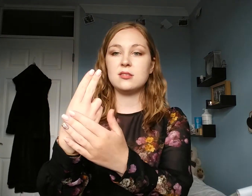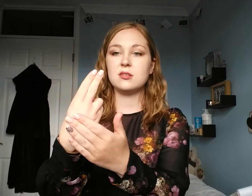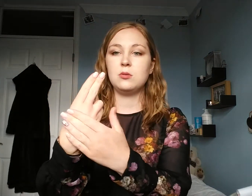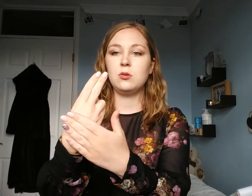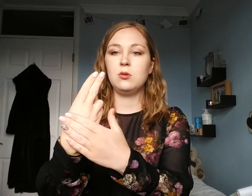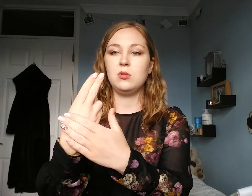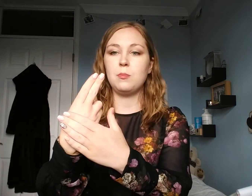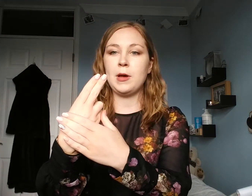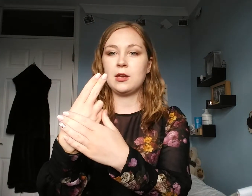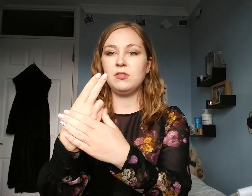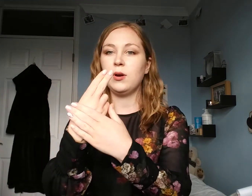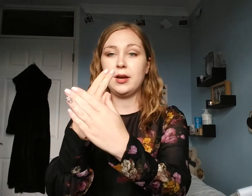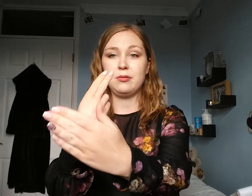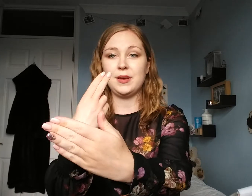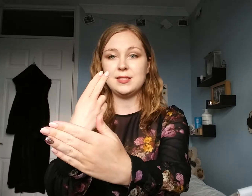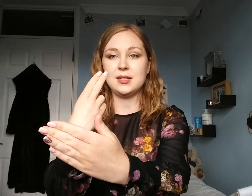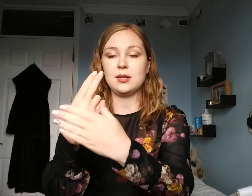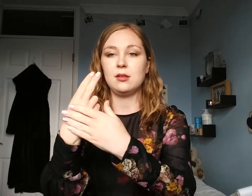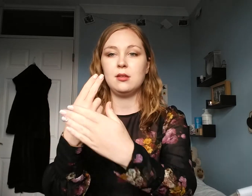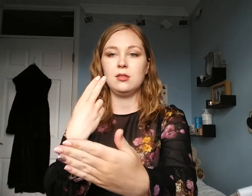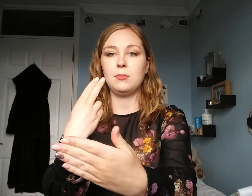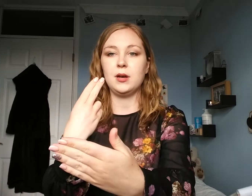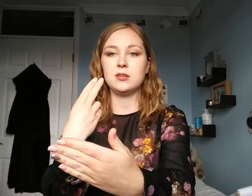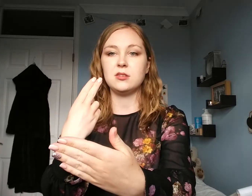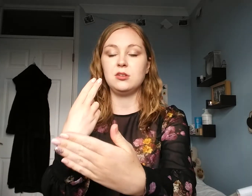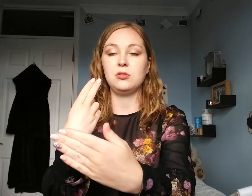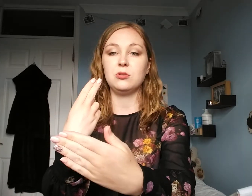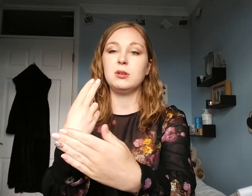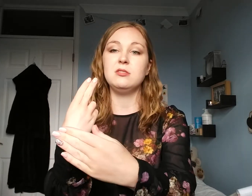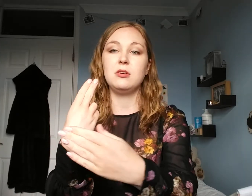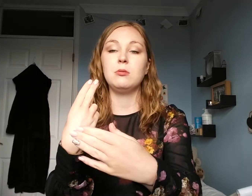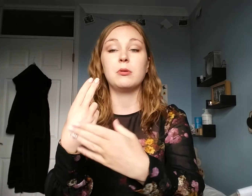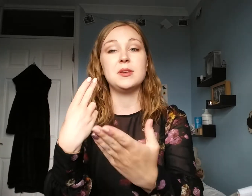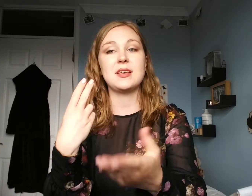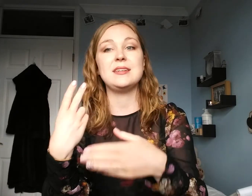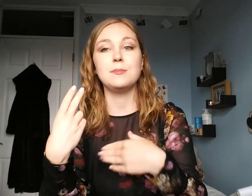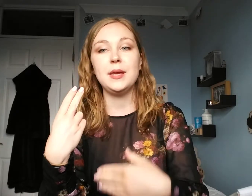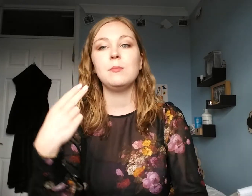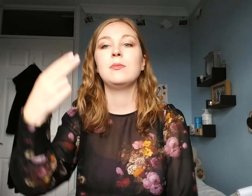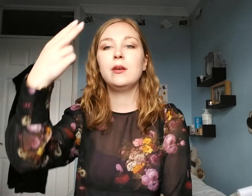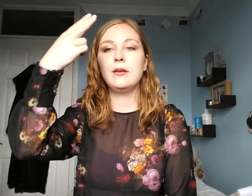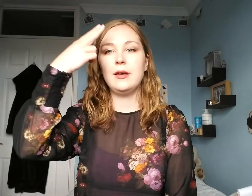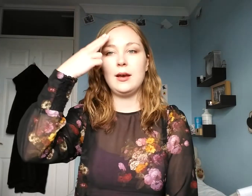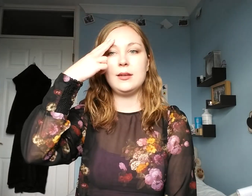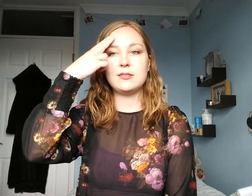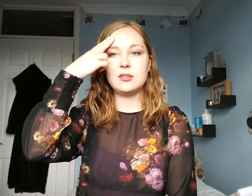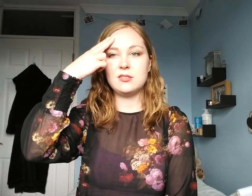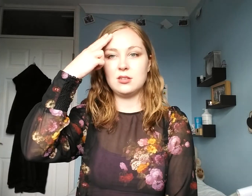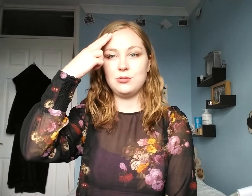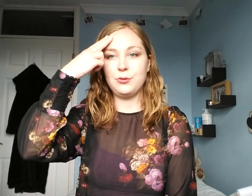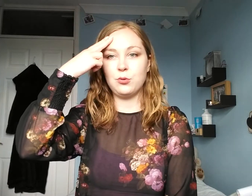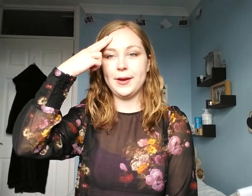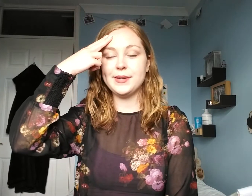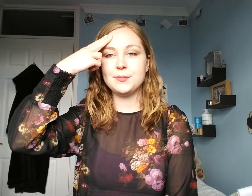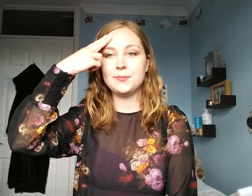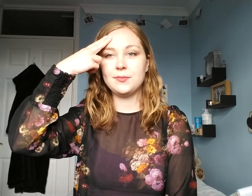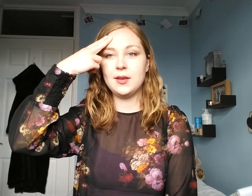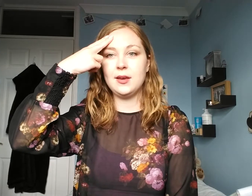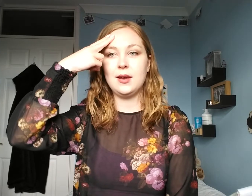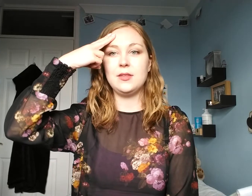with the back of your hand facing the person you're talking to, or in this case, me. And it's going to start on your forehead. And